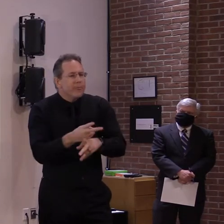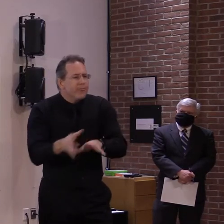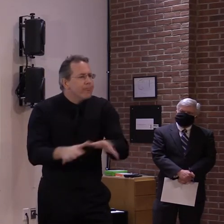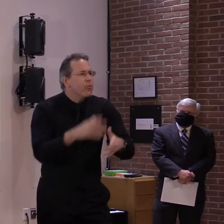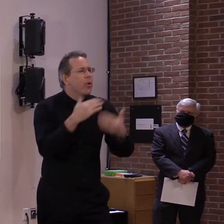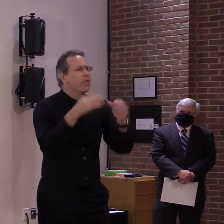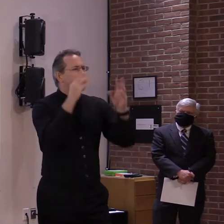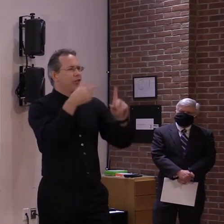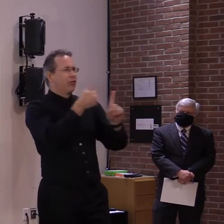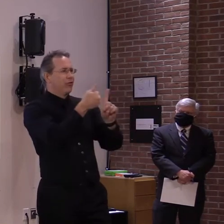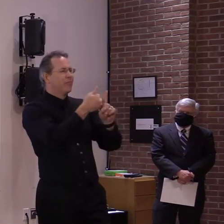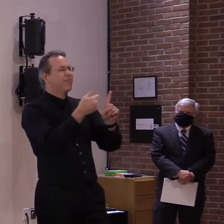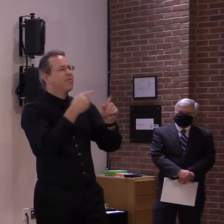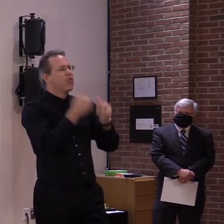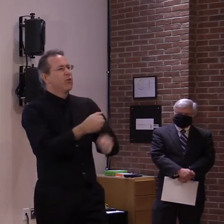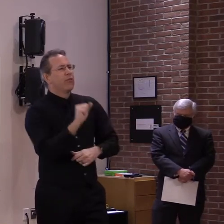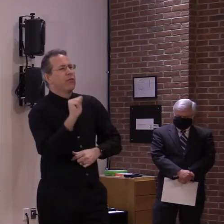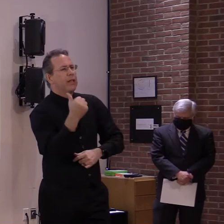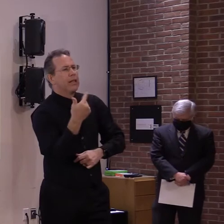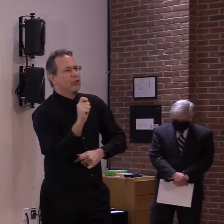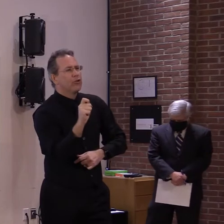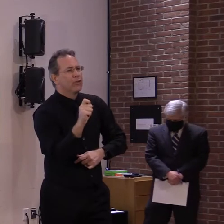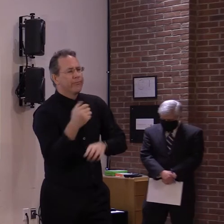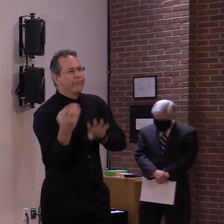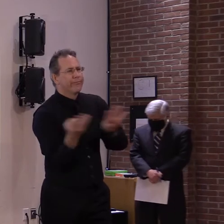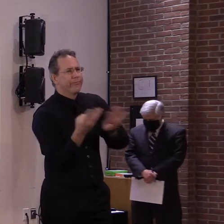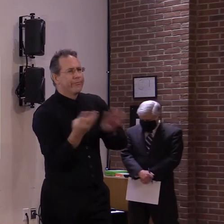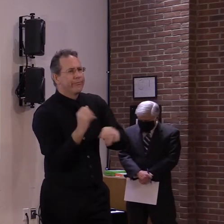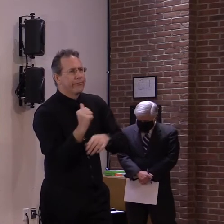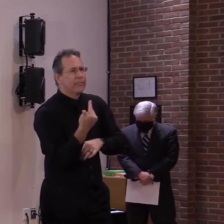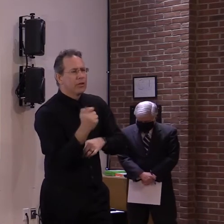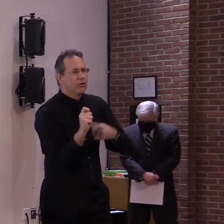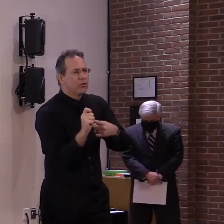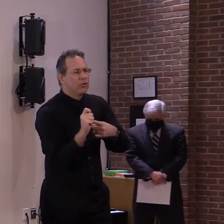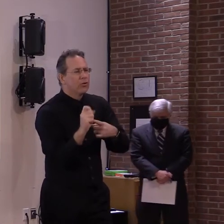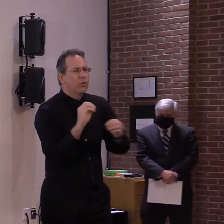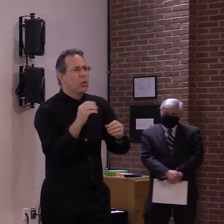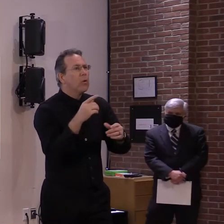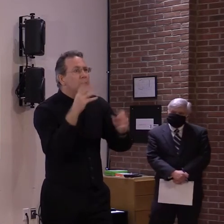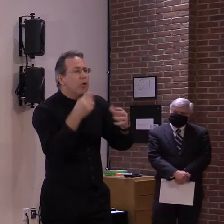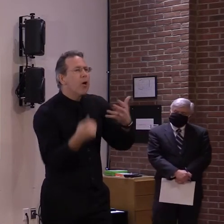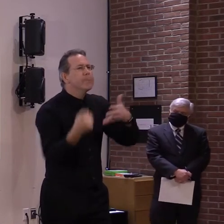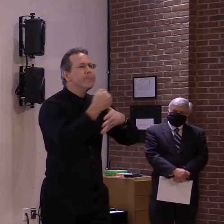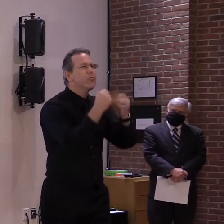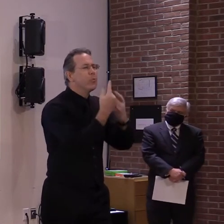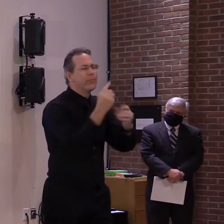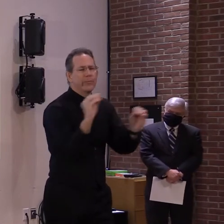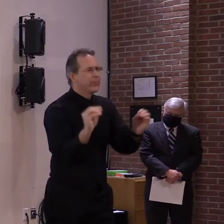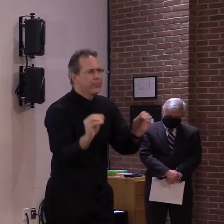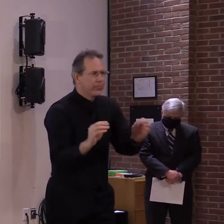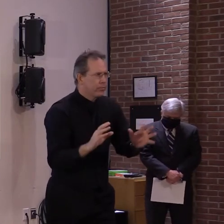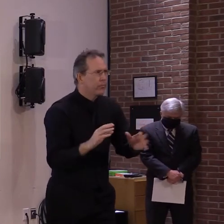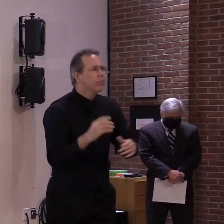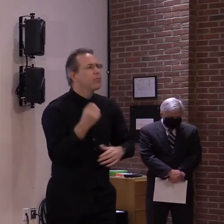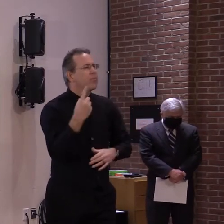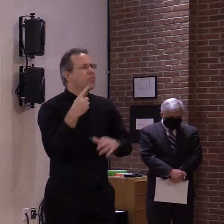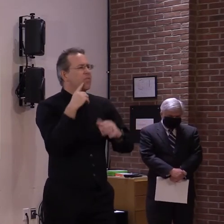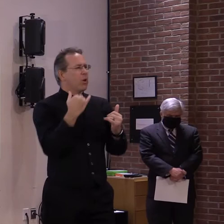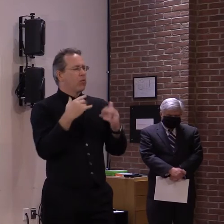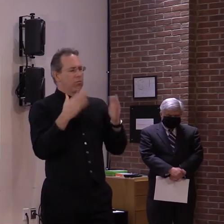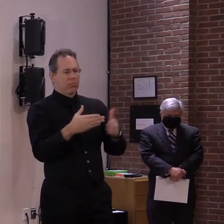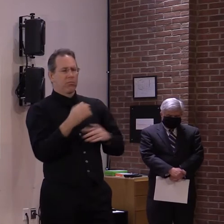greatest risk of dying if they contract the COVID virus. So that's where we're focusing.